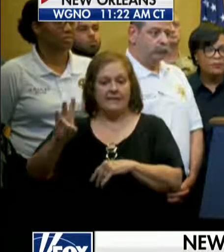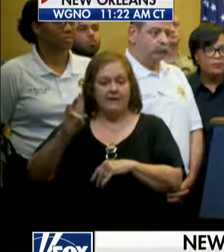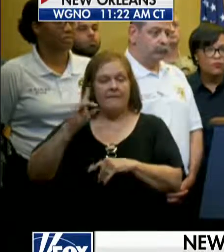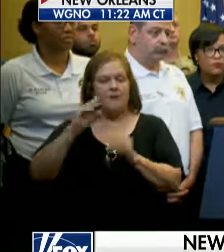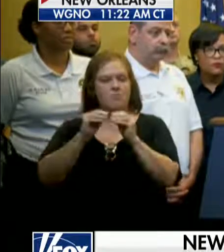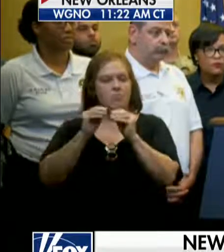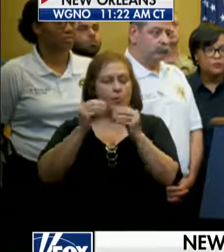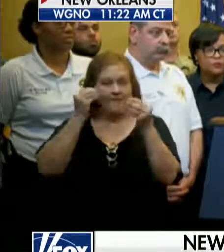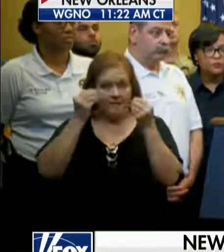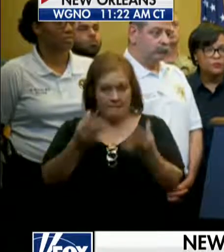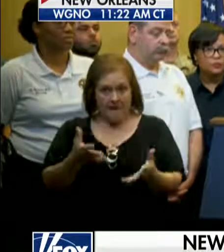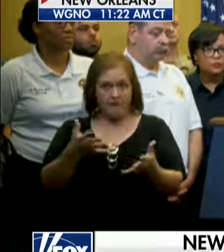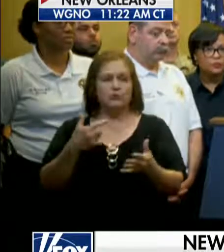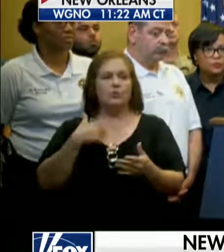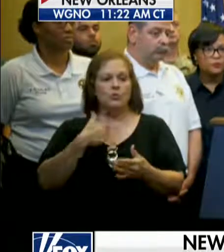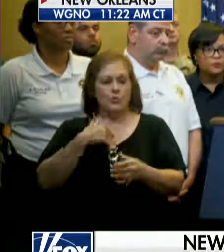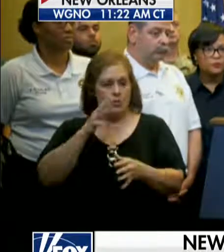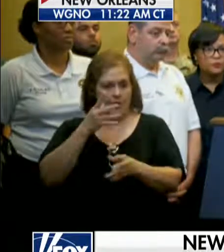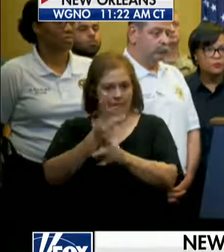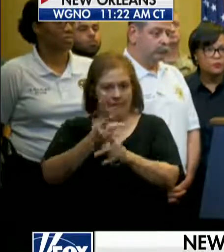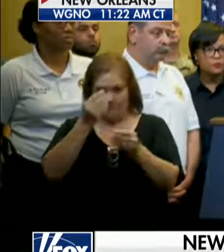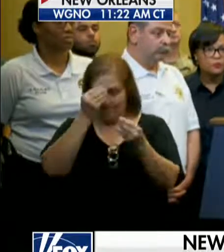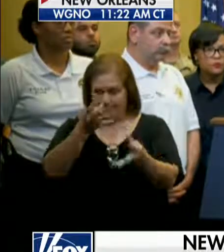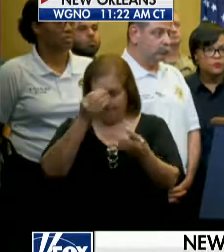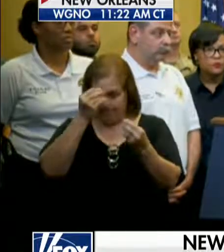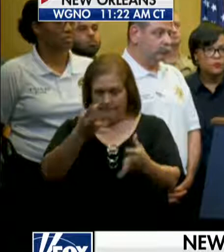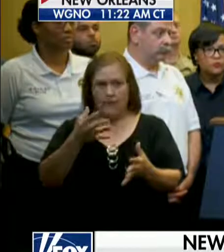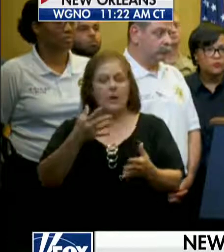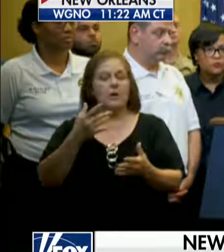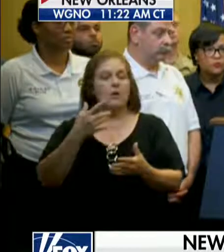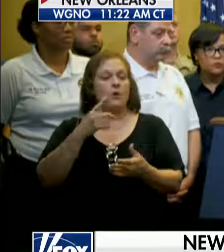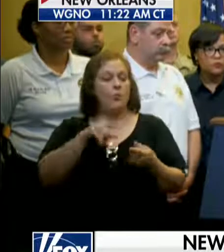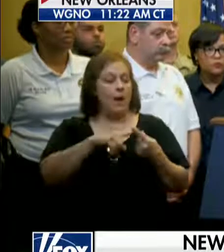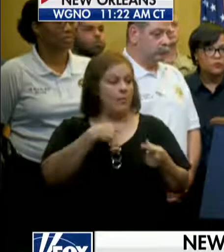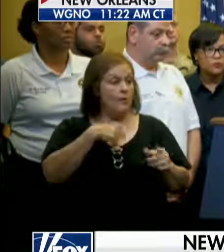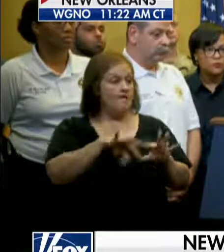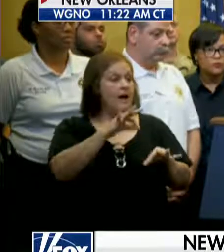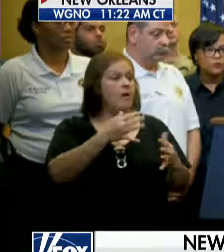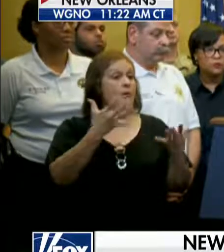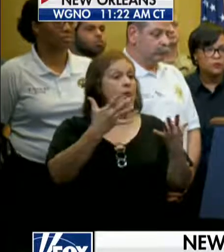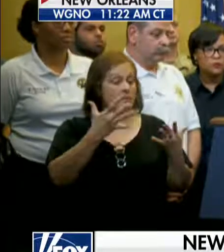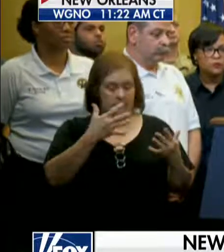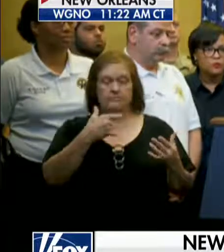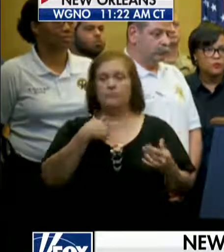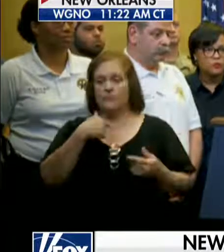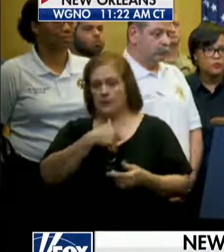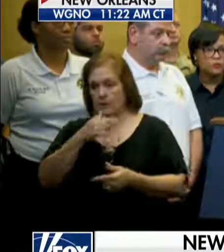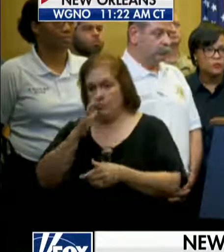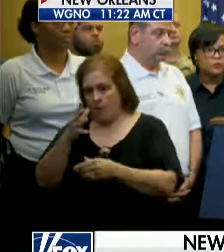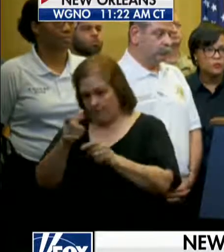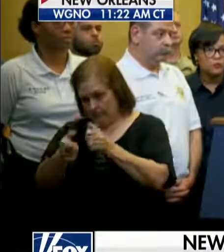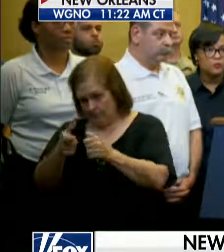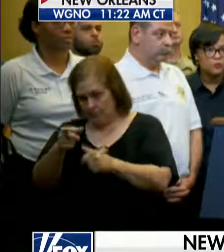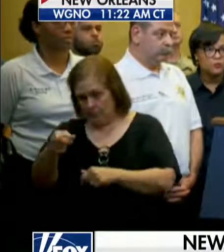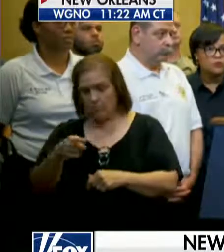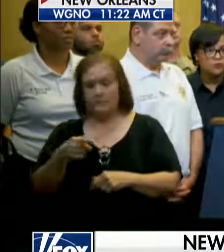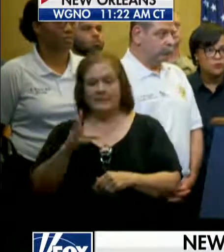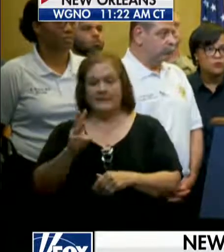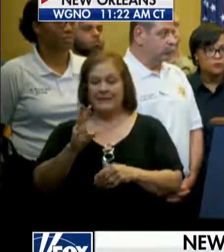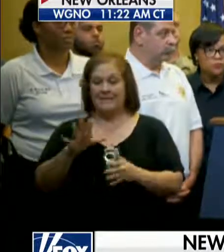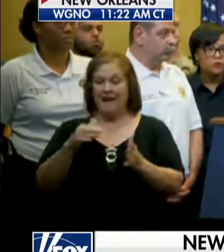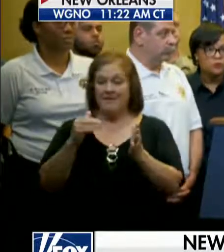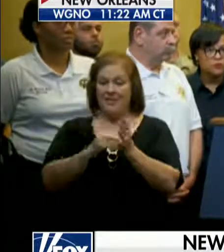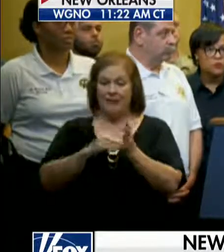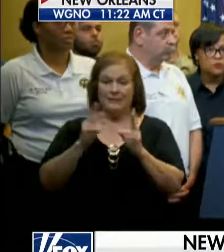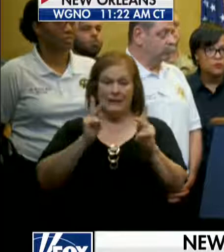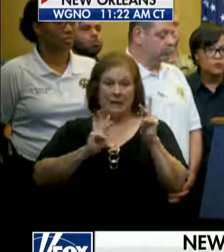updates. We can keep you informed. We can tell you everything that we know when we know it with these alerts. We've had over 65,000 people sign up